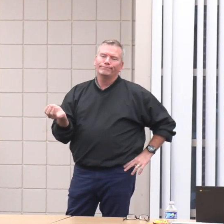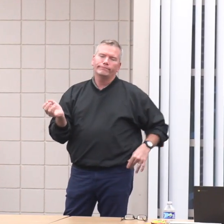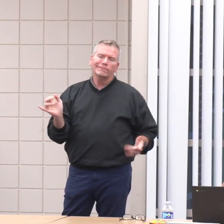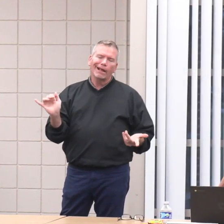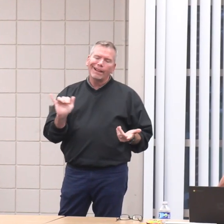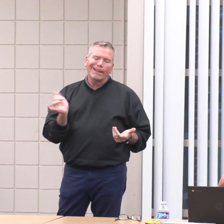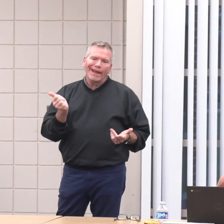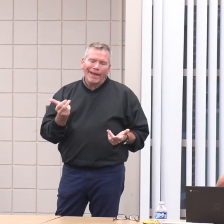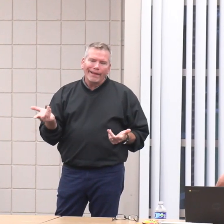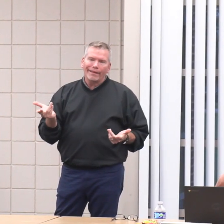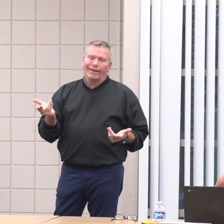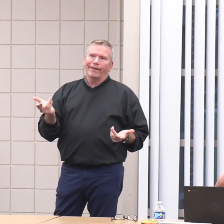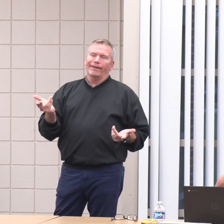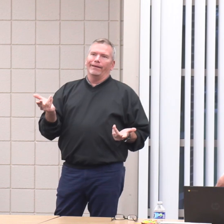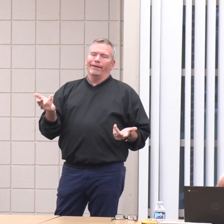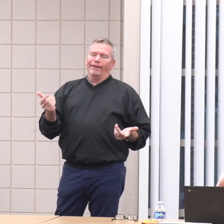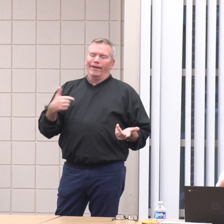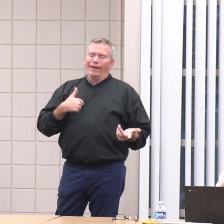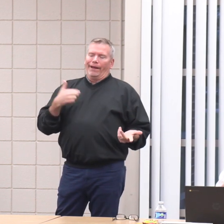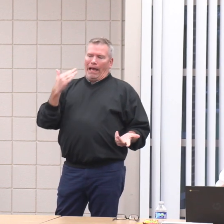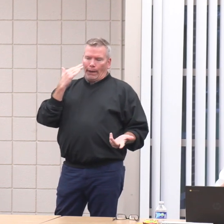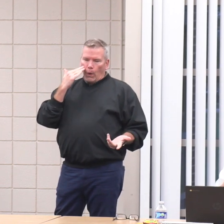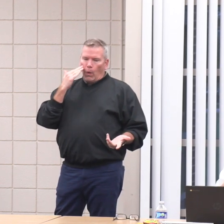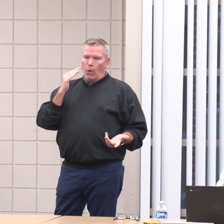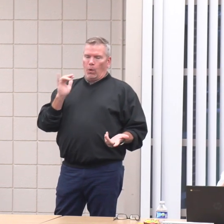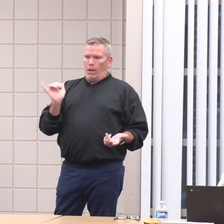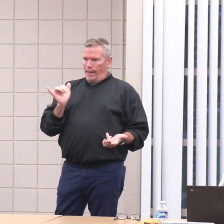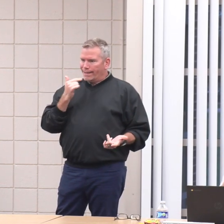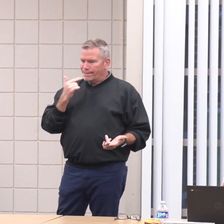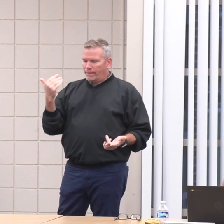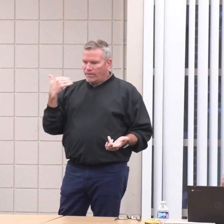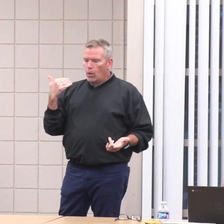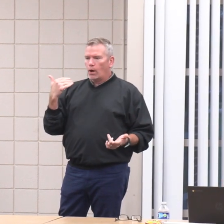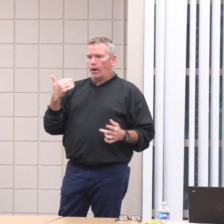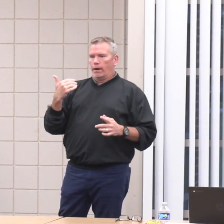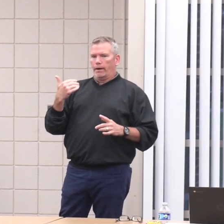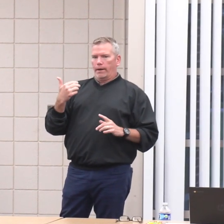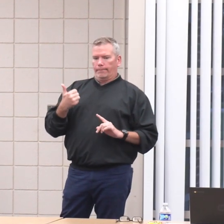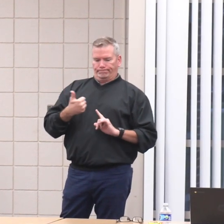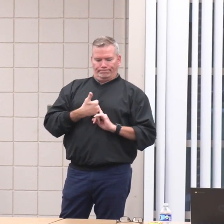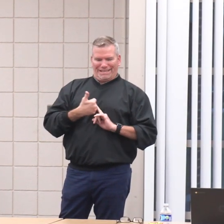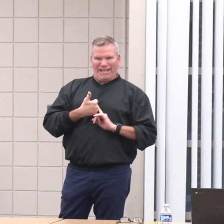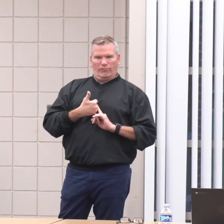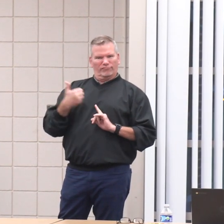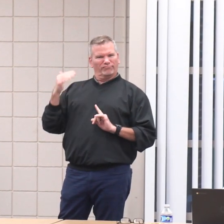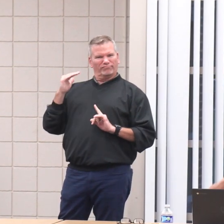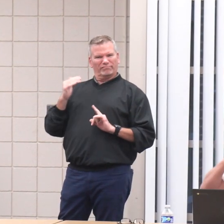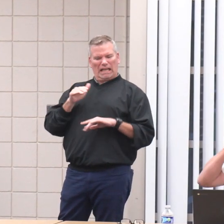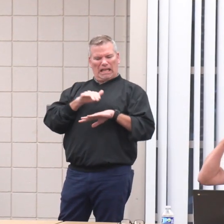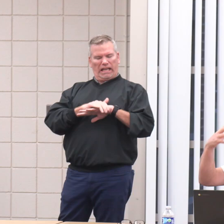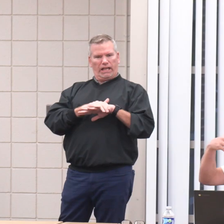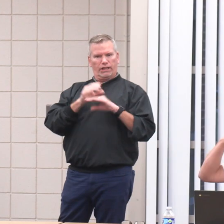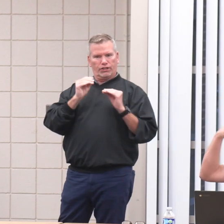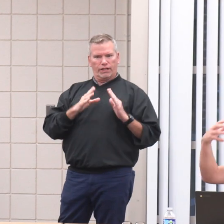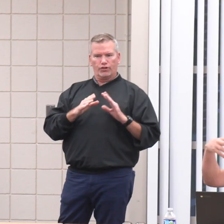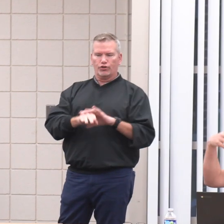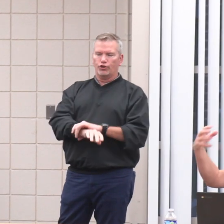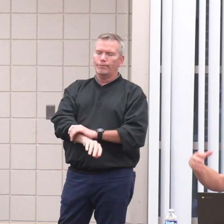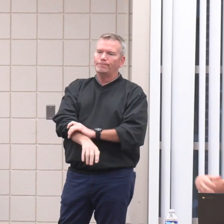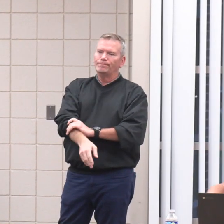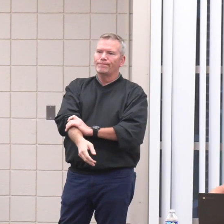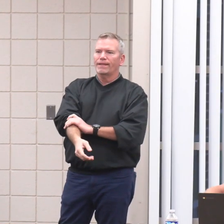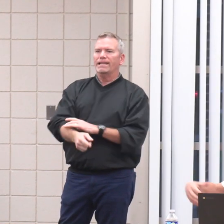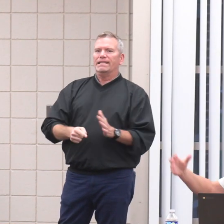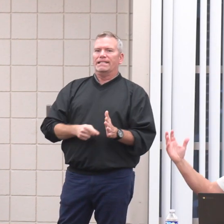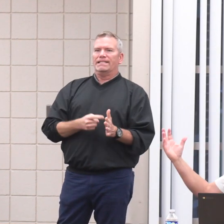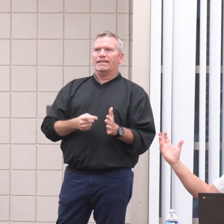that's, and I know, again, like I said, as an English teacher, and, you know, sometimes you're headless